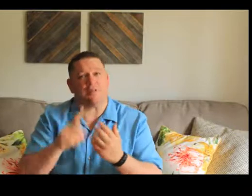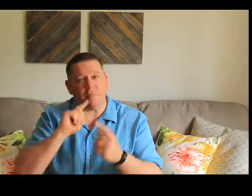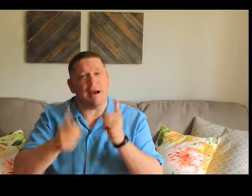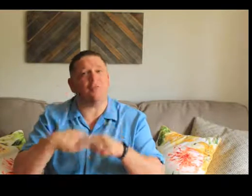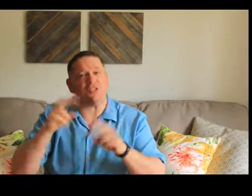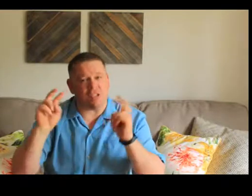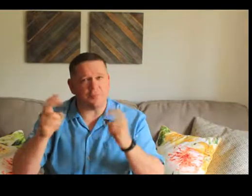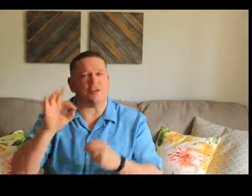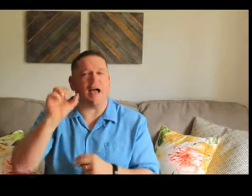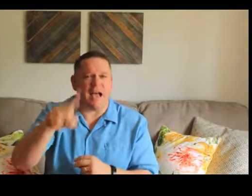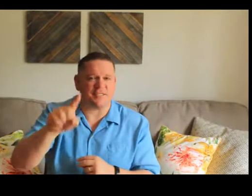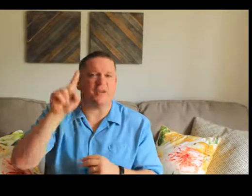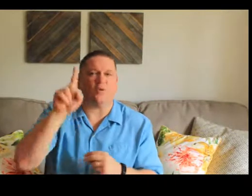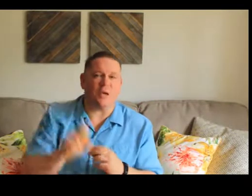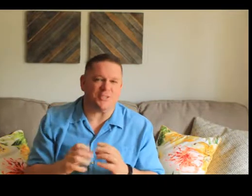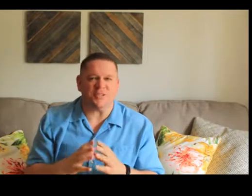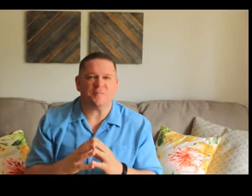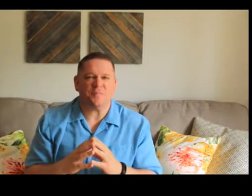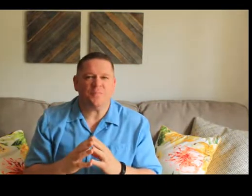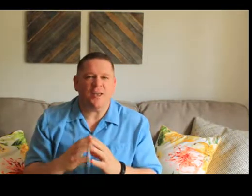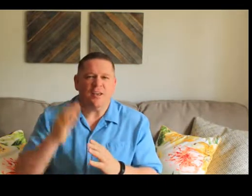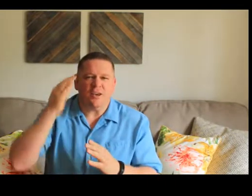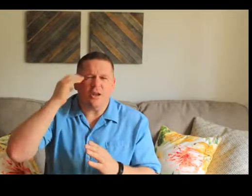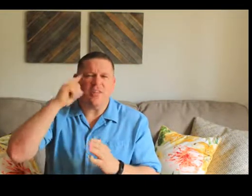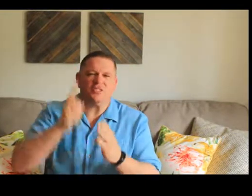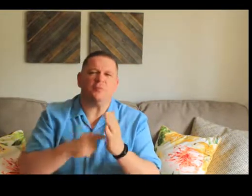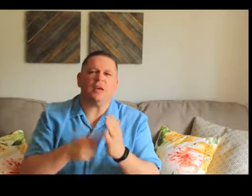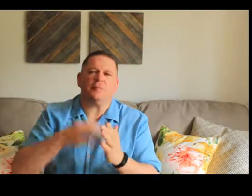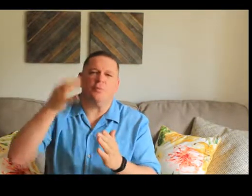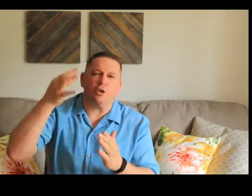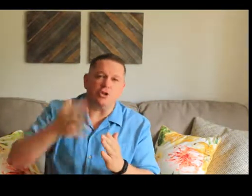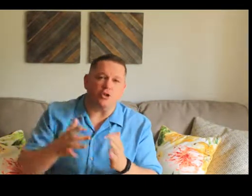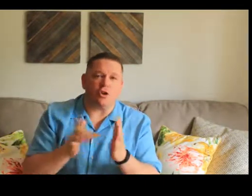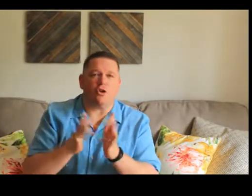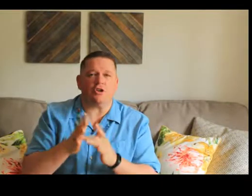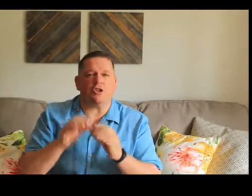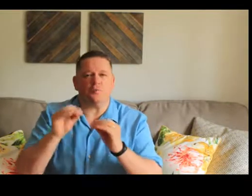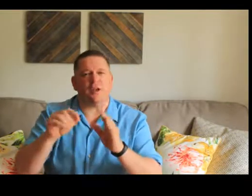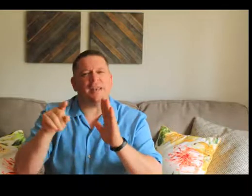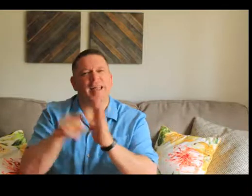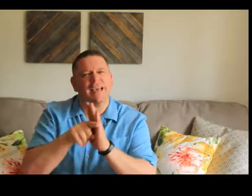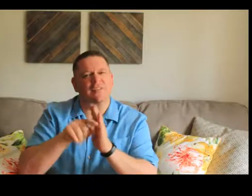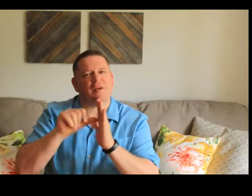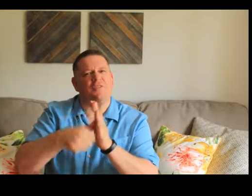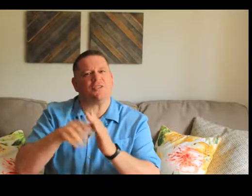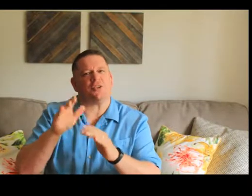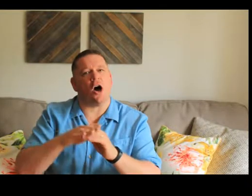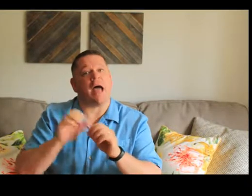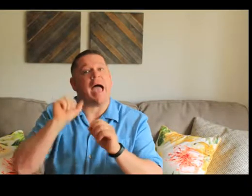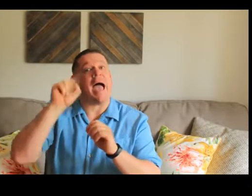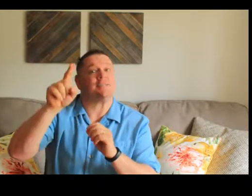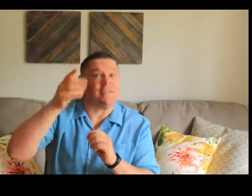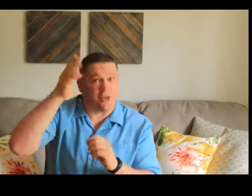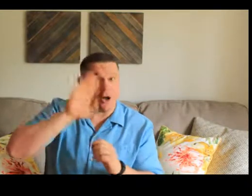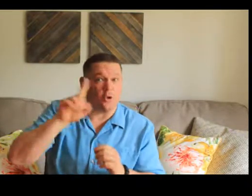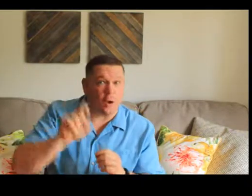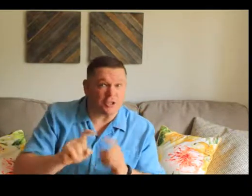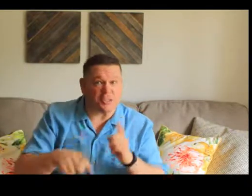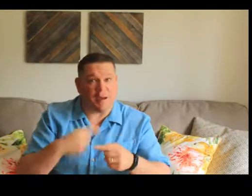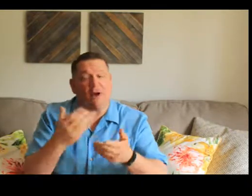is about the subject of asking questions. You know, I think sometimes preachers and Christians put a negative emphasis on asking God questions about